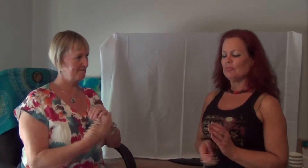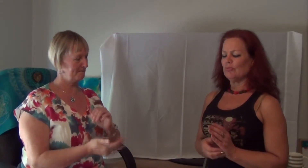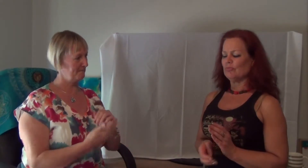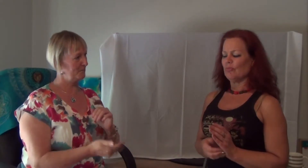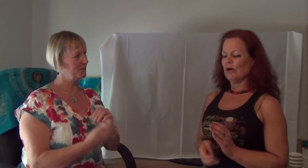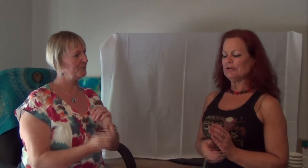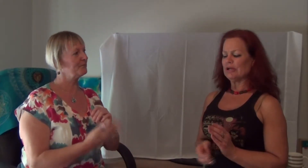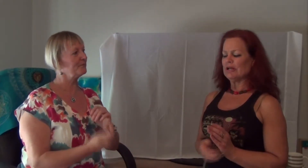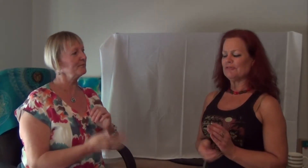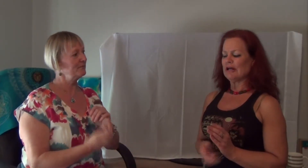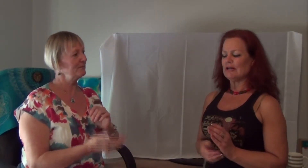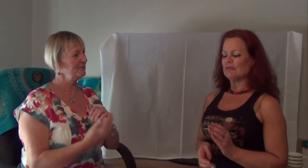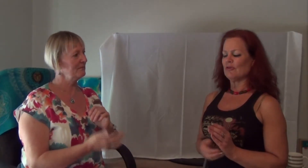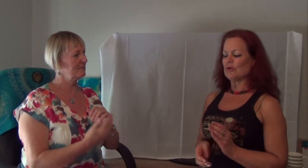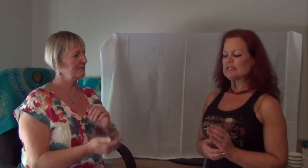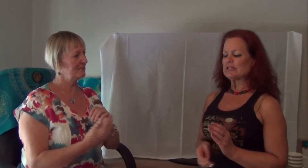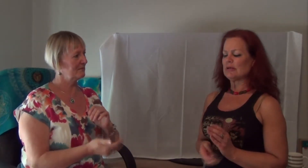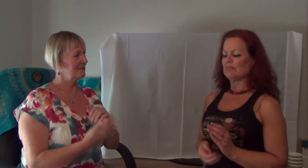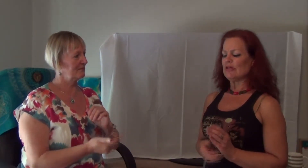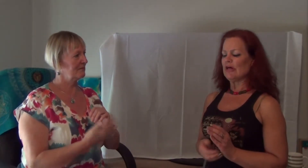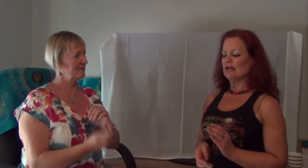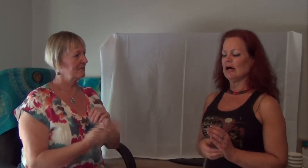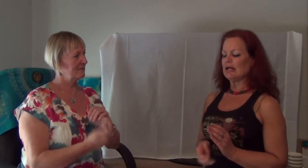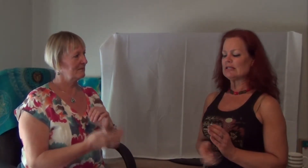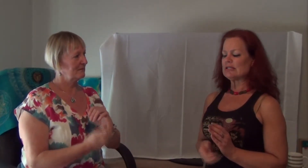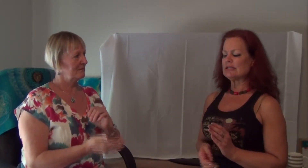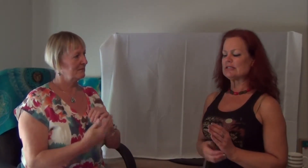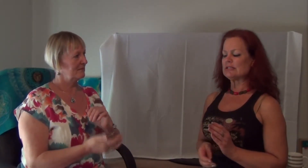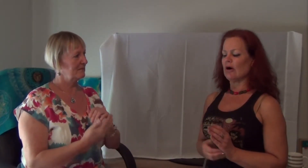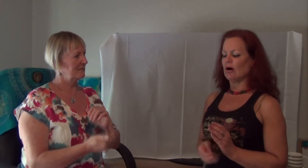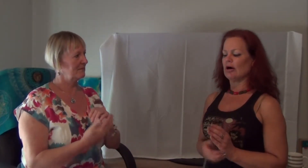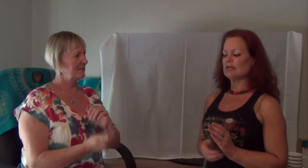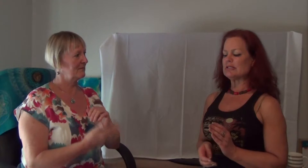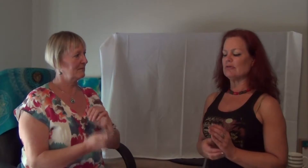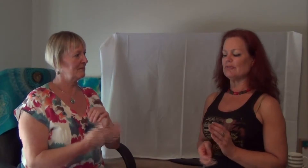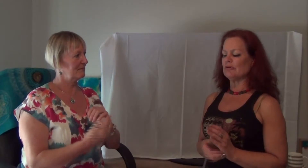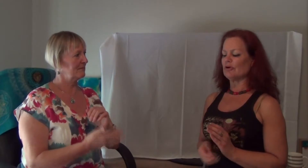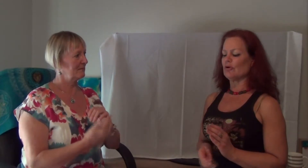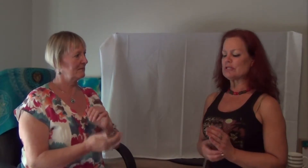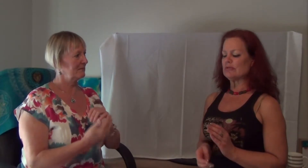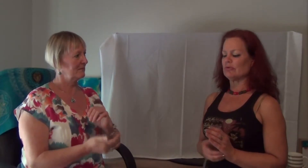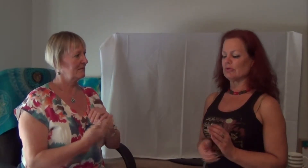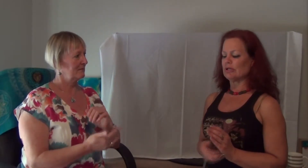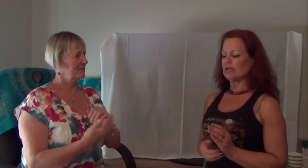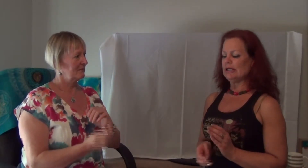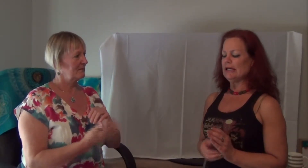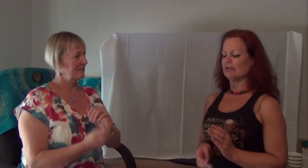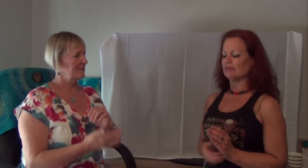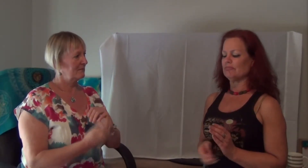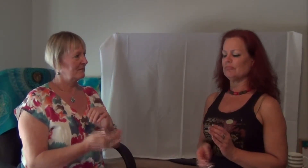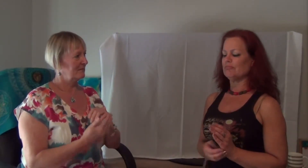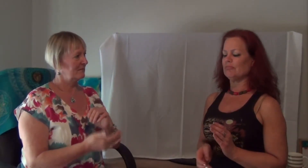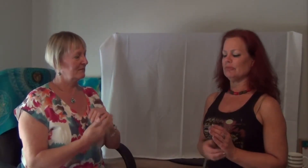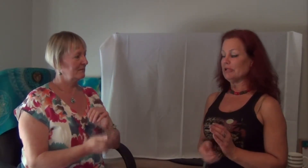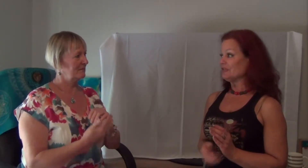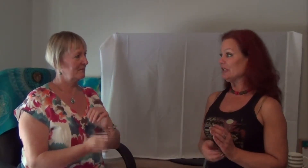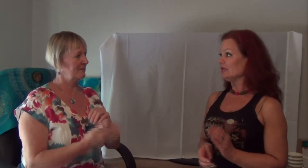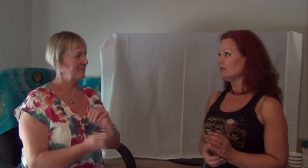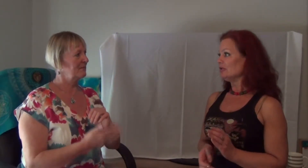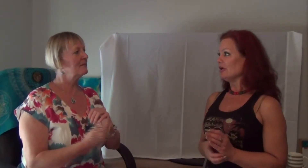I'm wondering if it wasn't something that I saw. See, of course, he had lifted, you